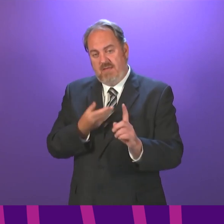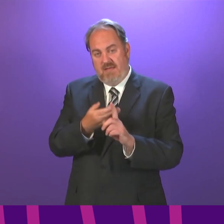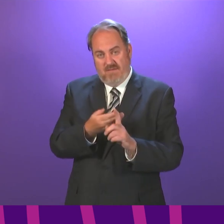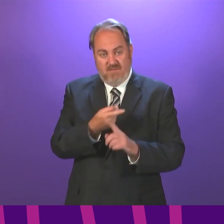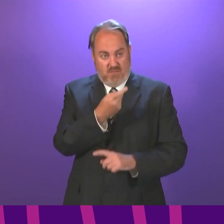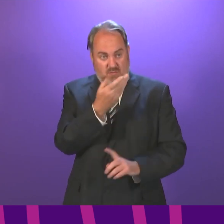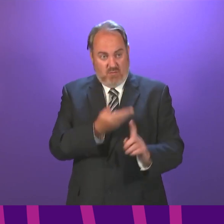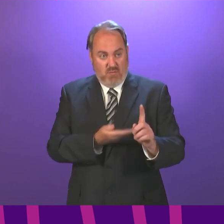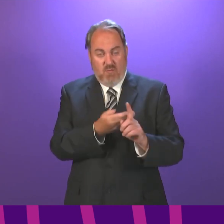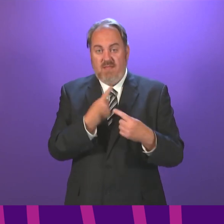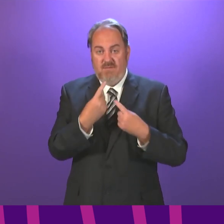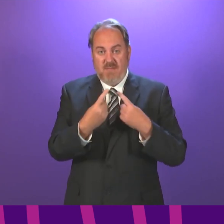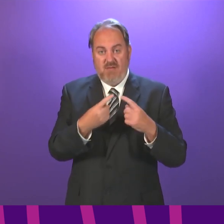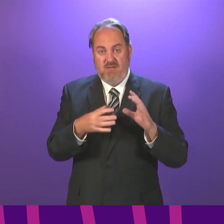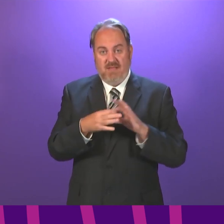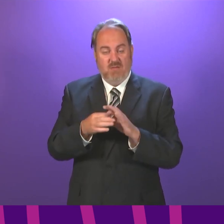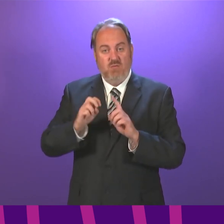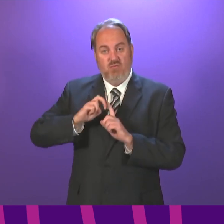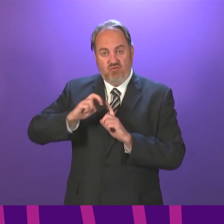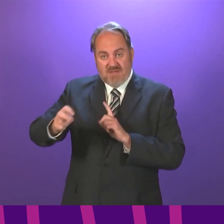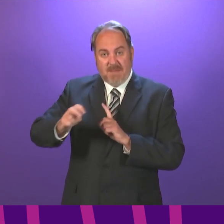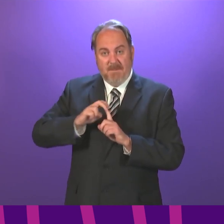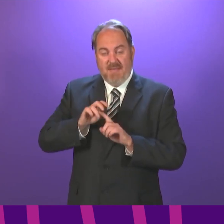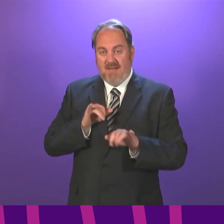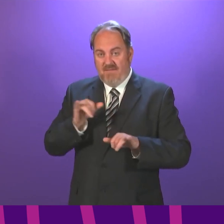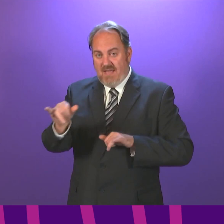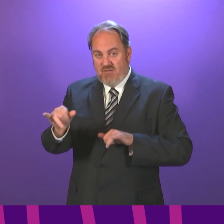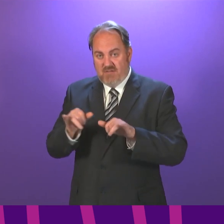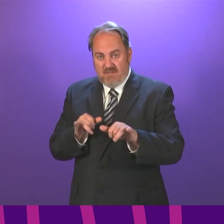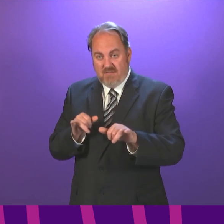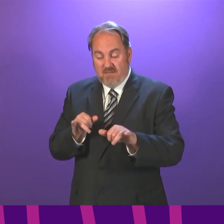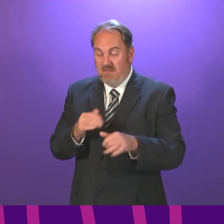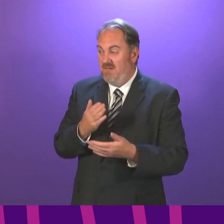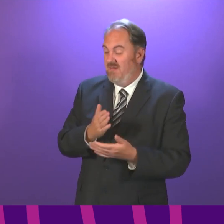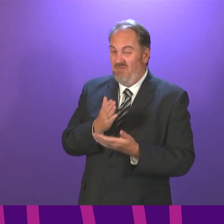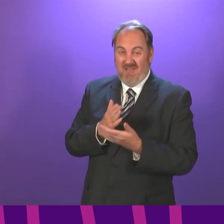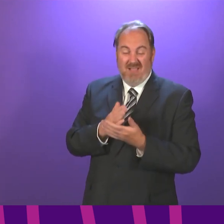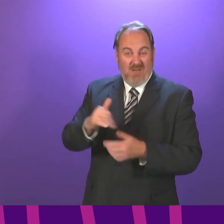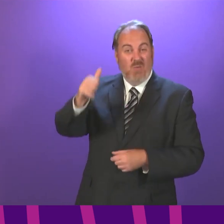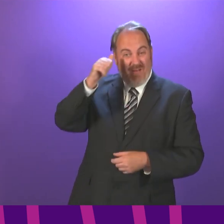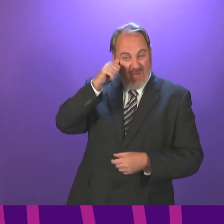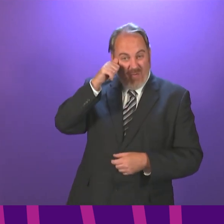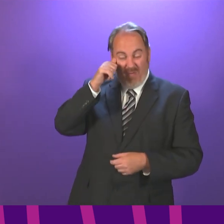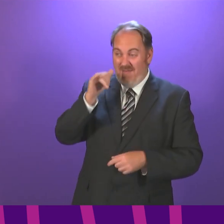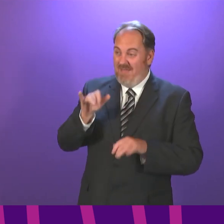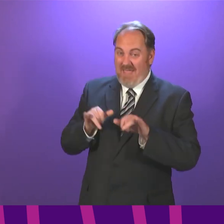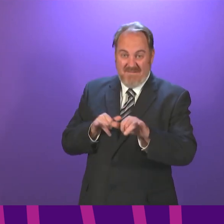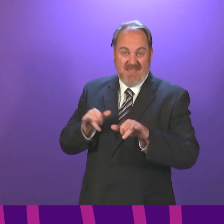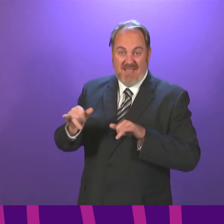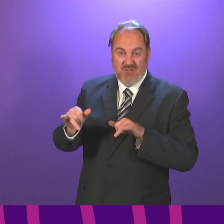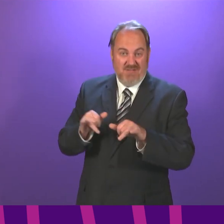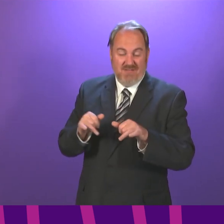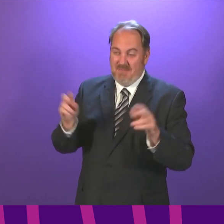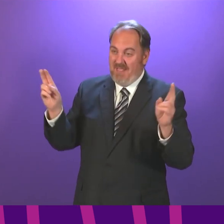We have always been frank that the impact on aviation and by extension on tourism, certainly international